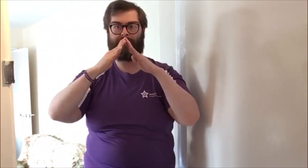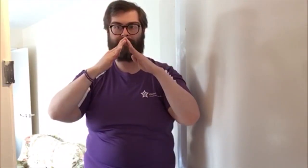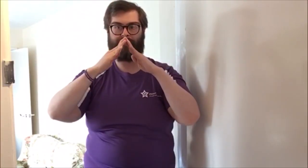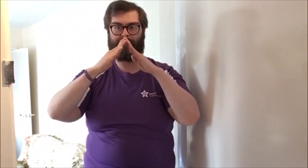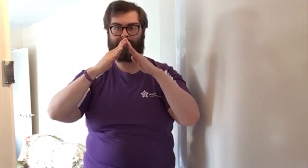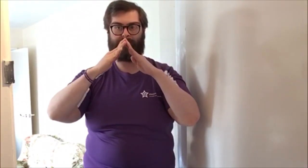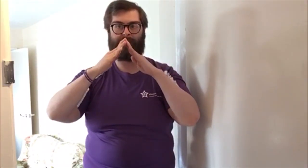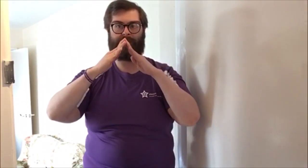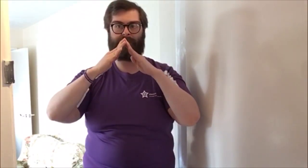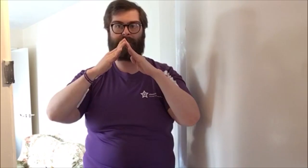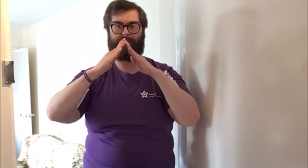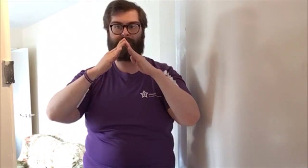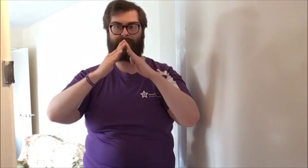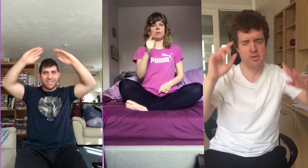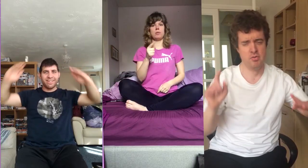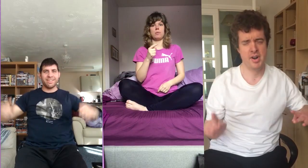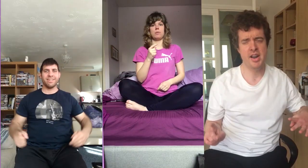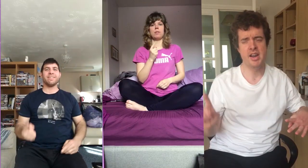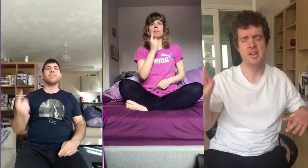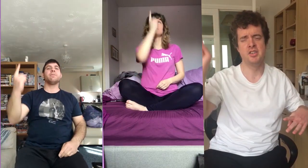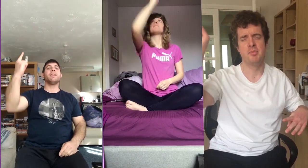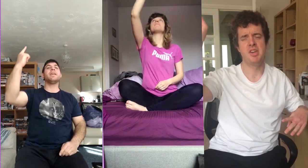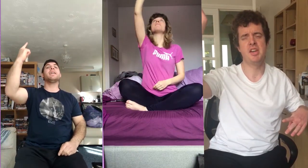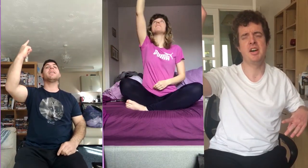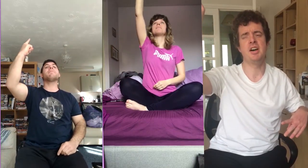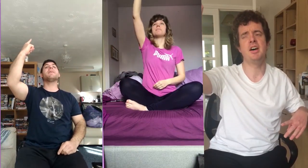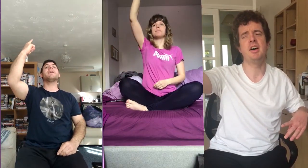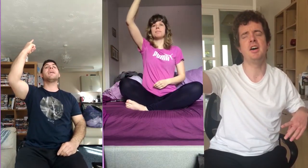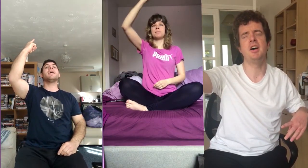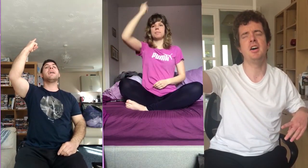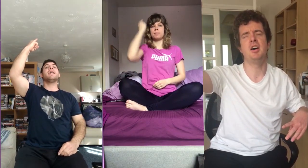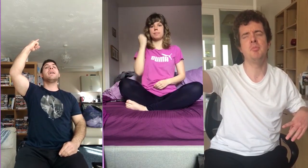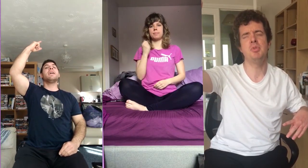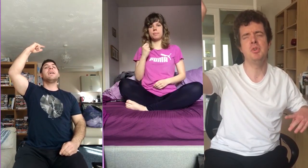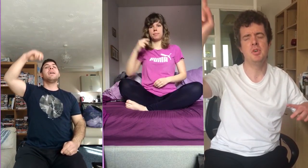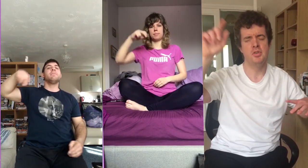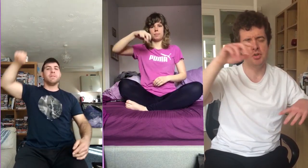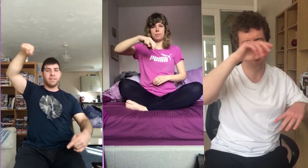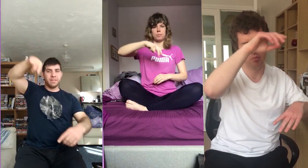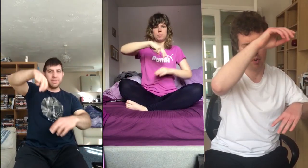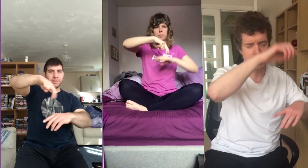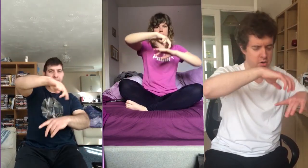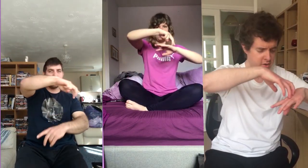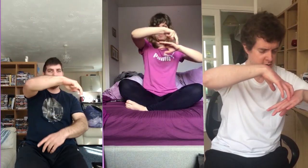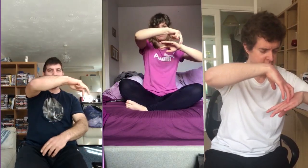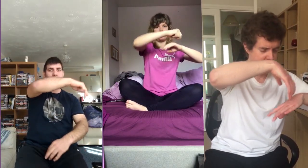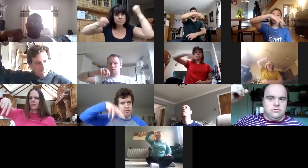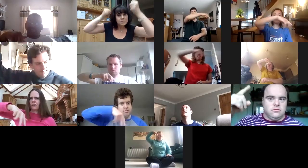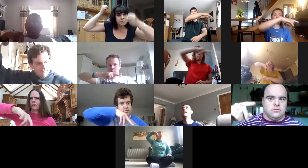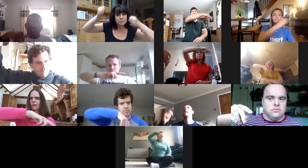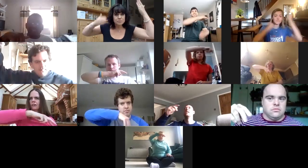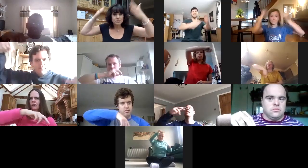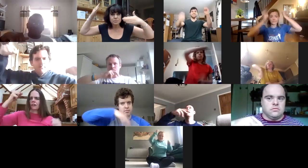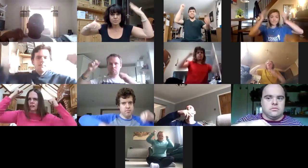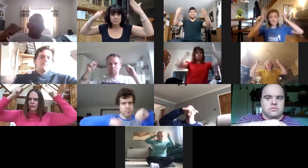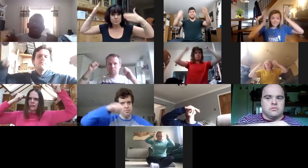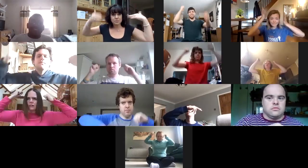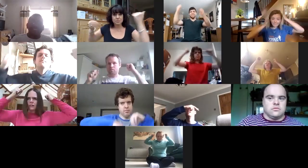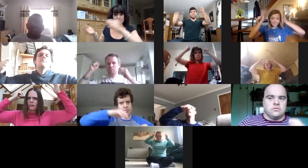You raise me up, to walk on stormy seas,